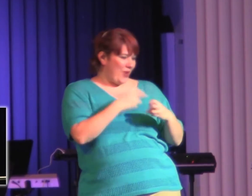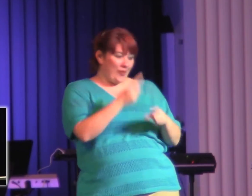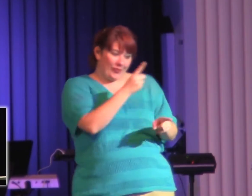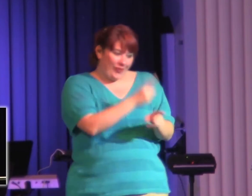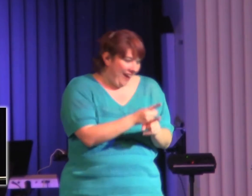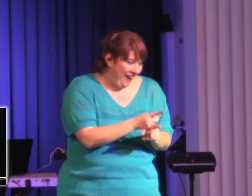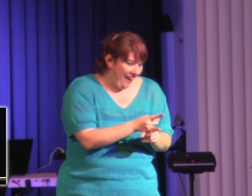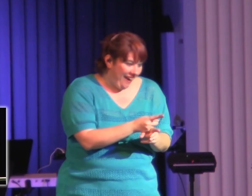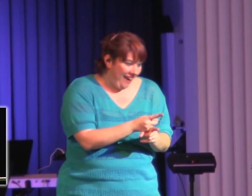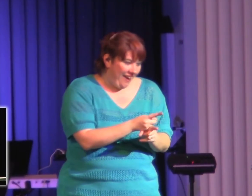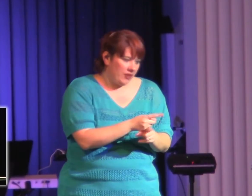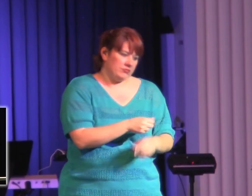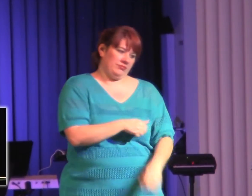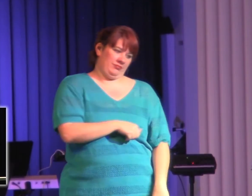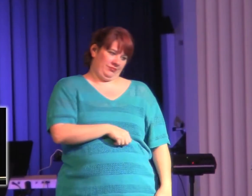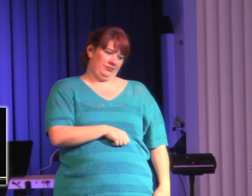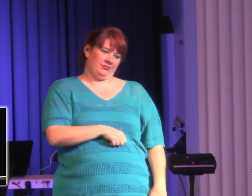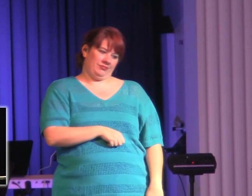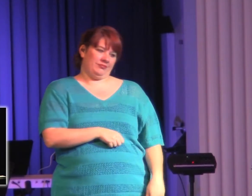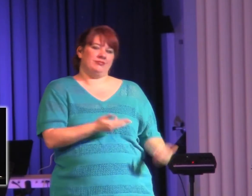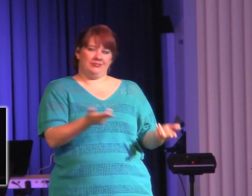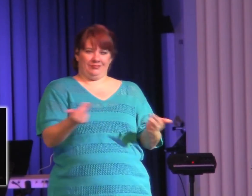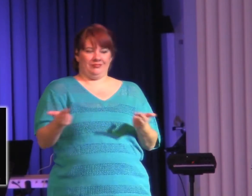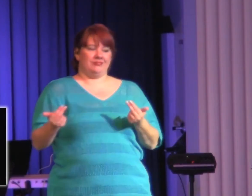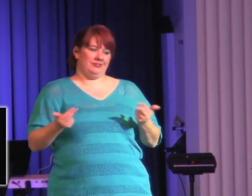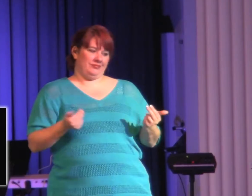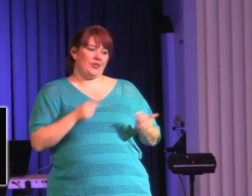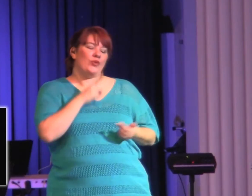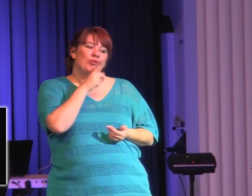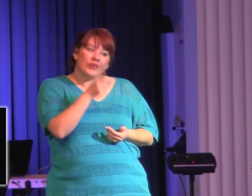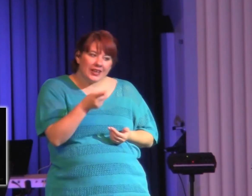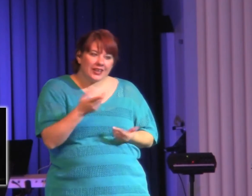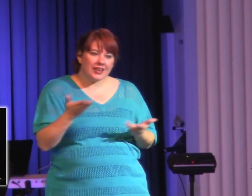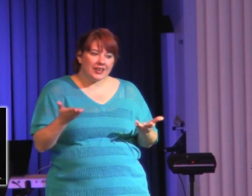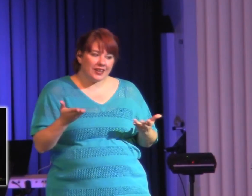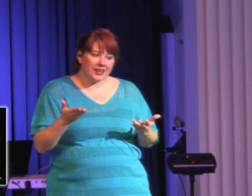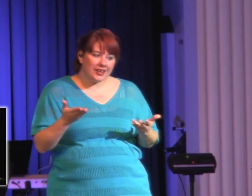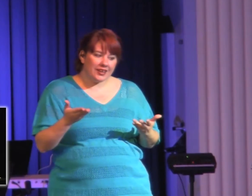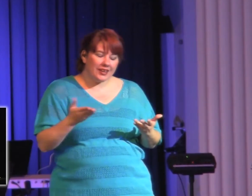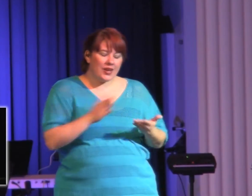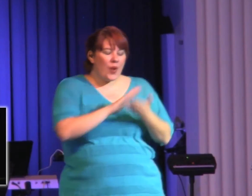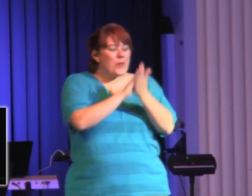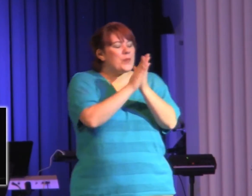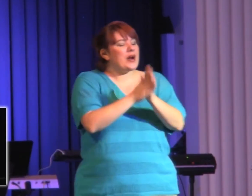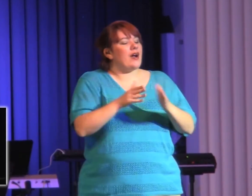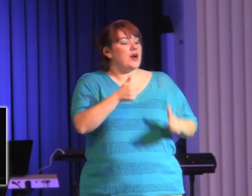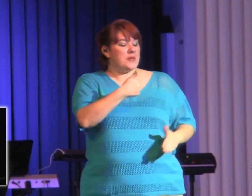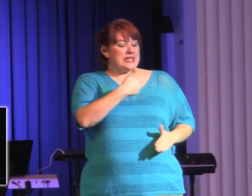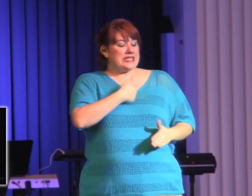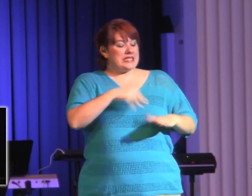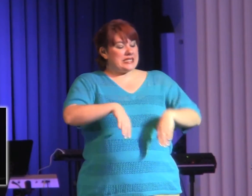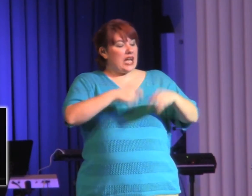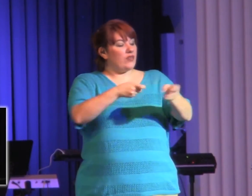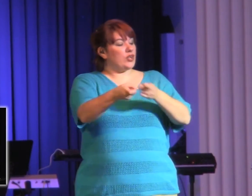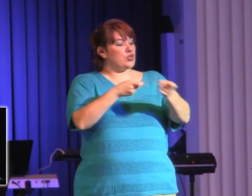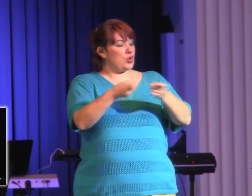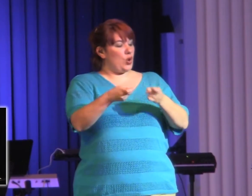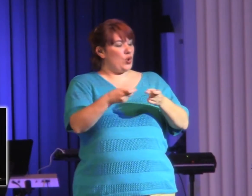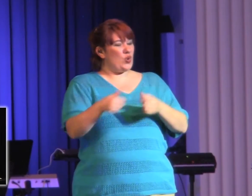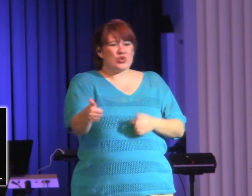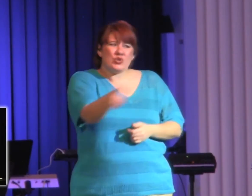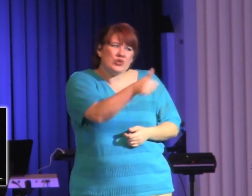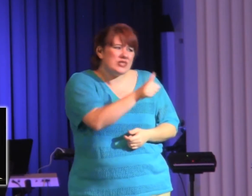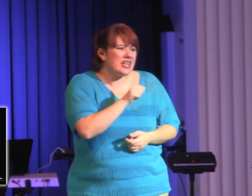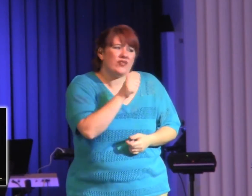I mean, come on. Let's think about this. Be self-controlled. Wait a minute. You're not an animal. You've been created in the image of